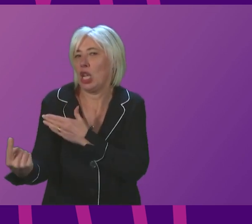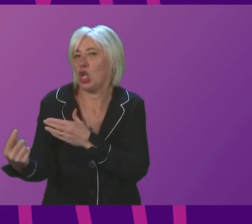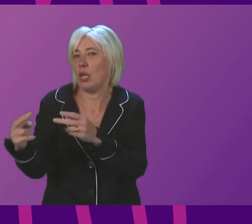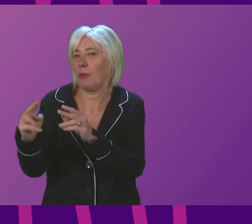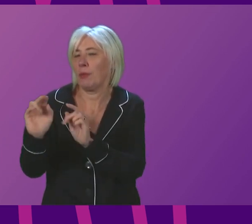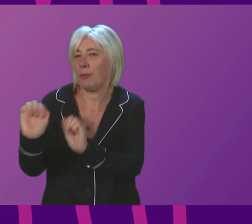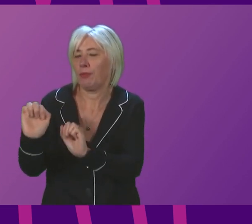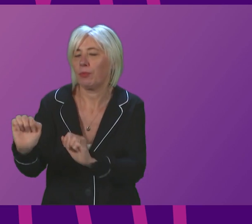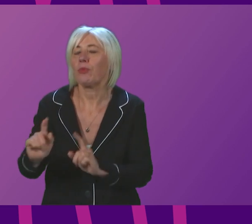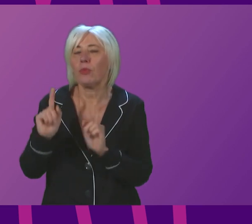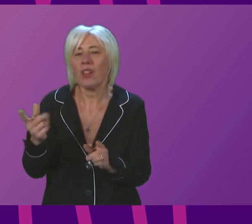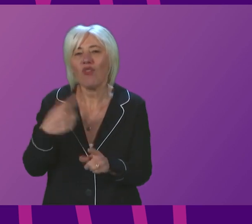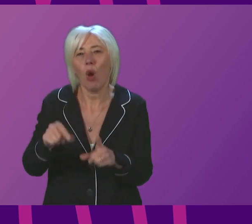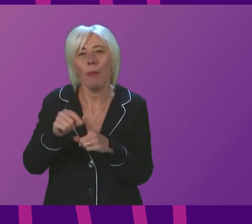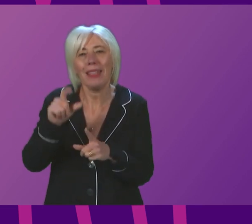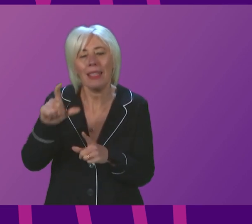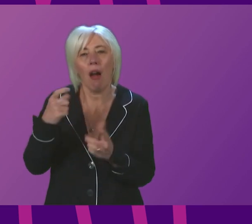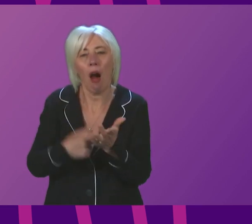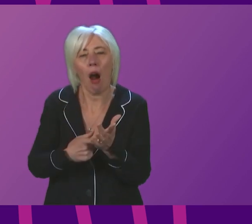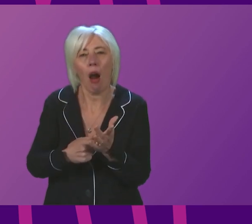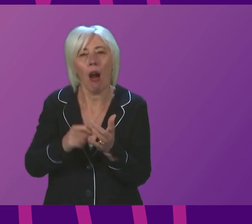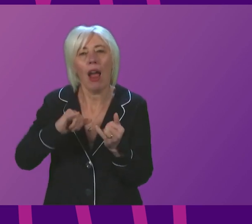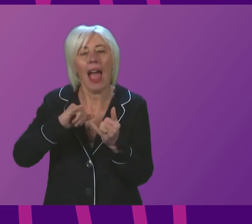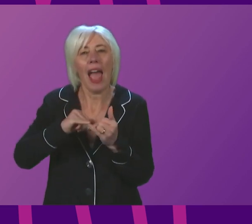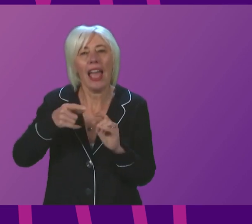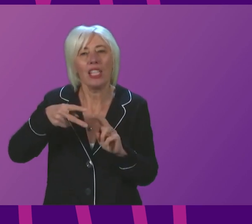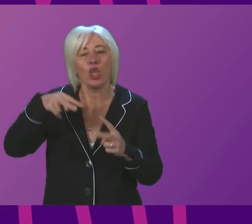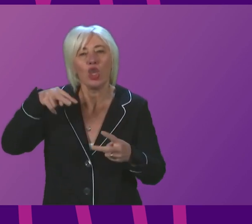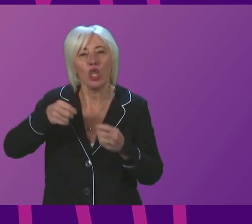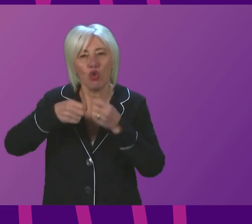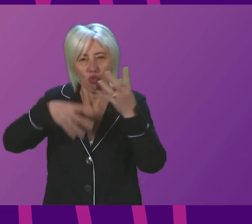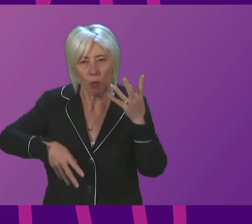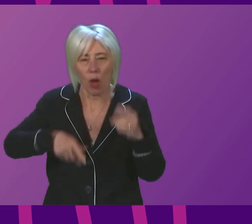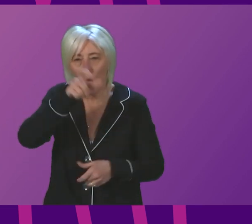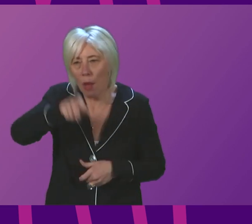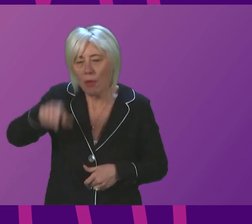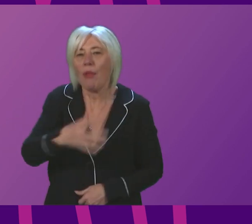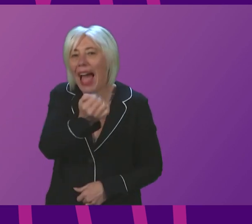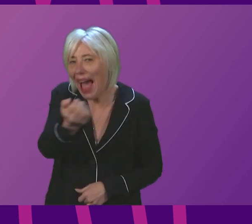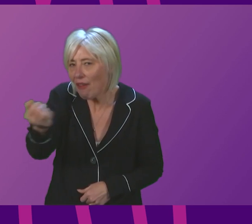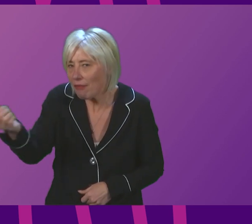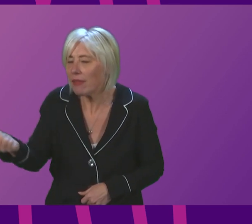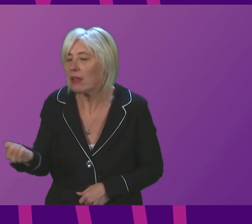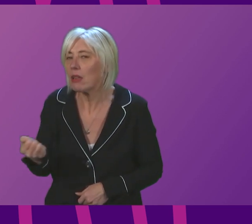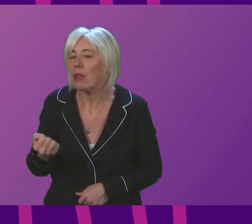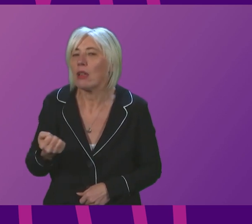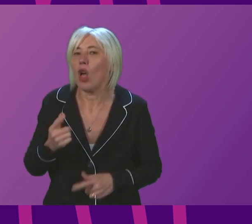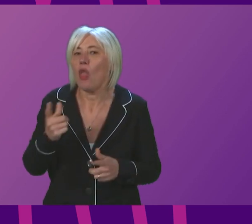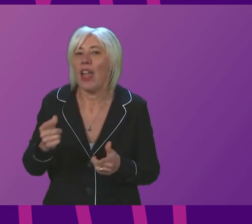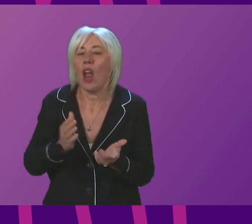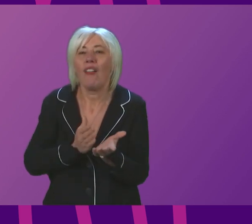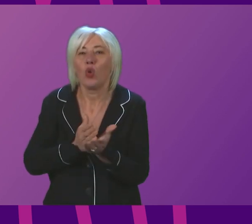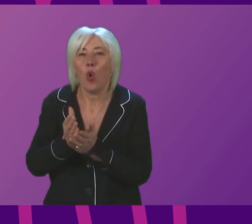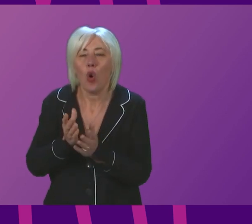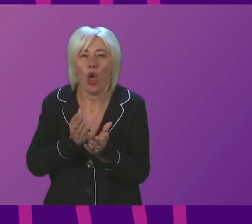From the PCR S gene dropout, many cases that have that go through